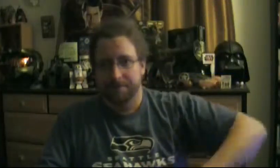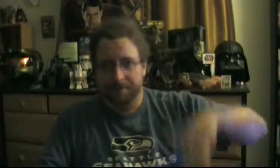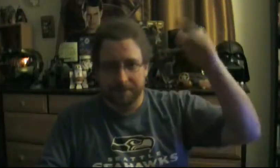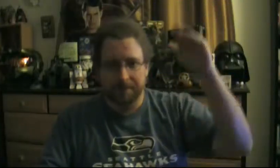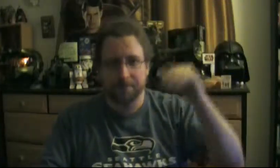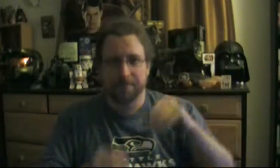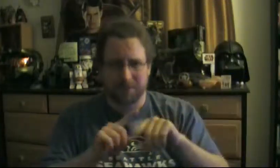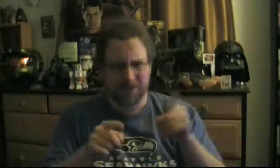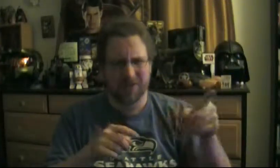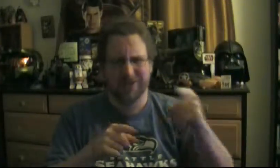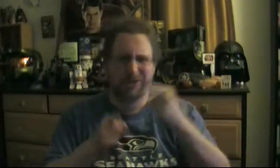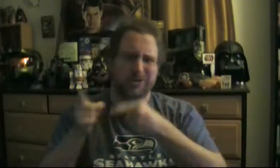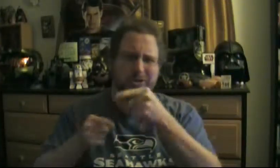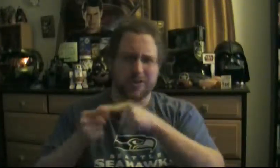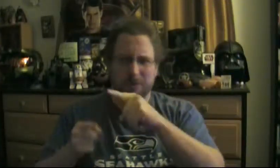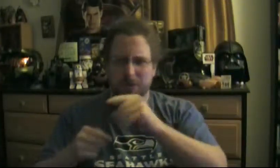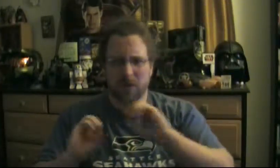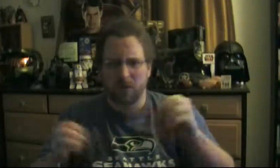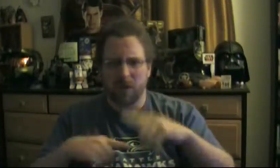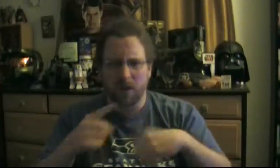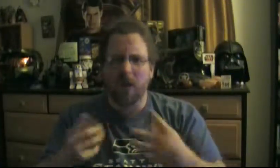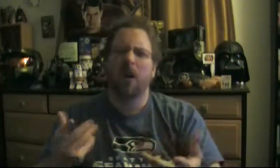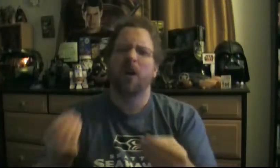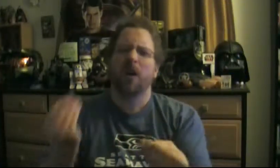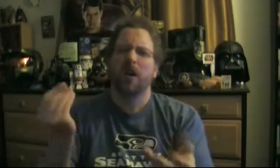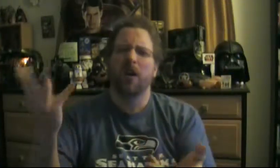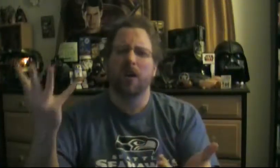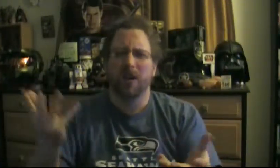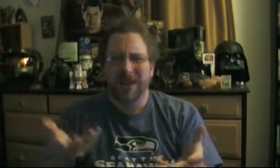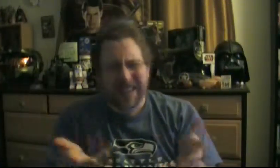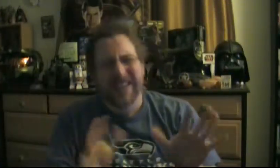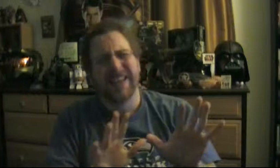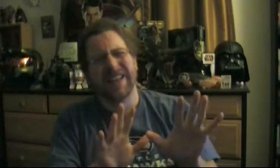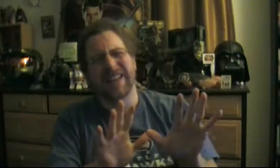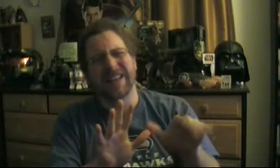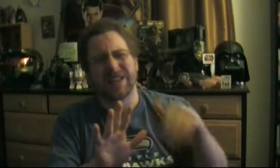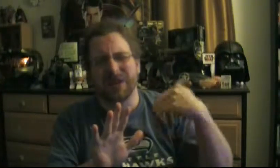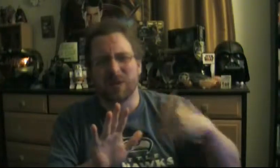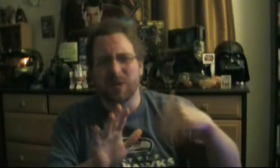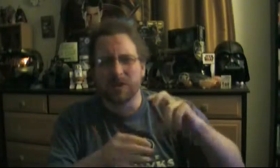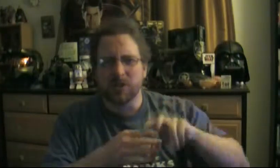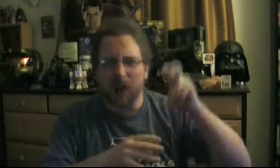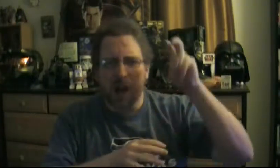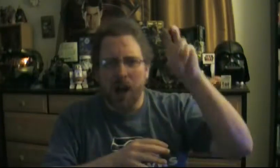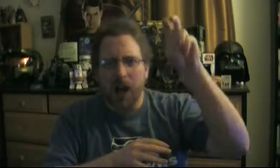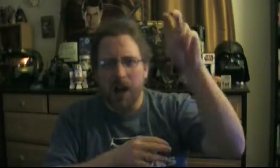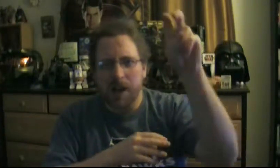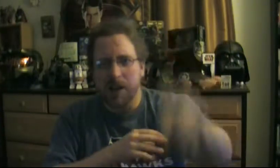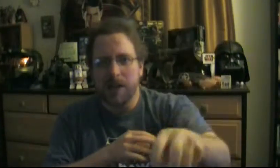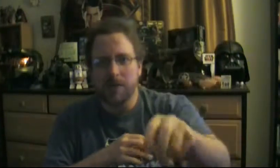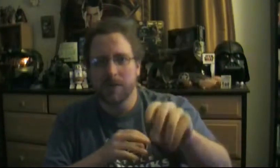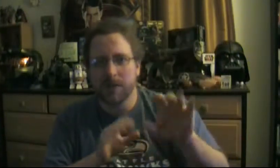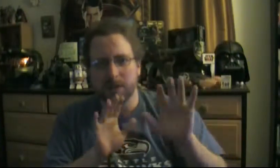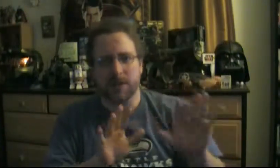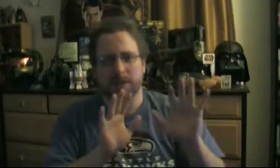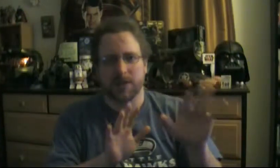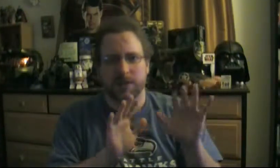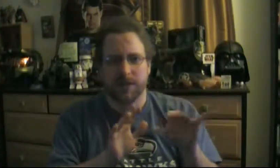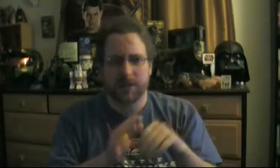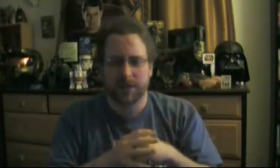big gear. And you should be able to answer some questions about it. That's a text of art. A recap. It's the story of your year. And we